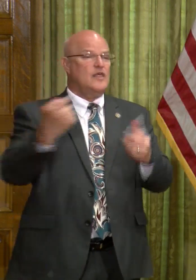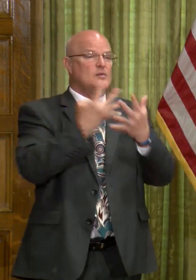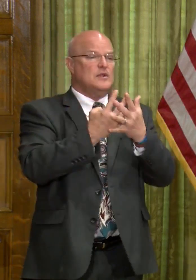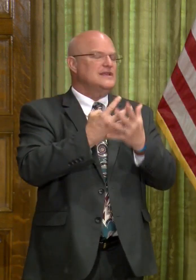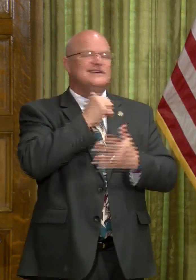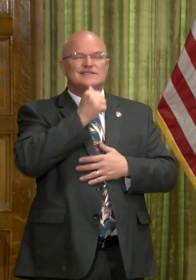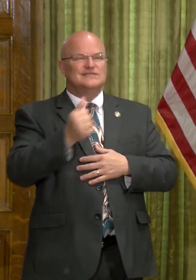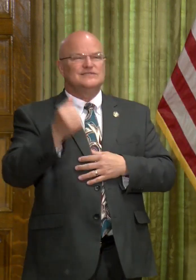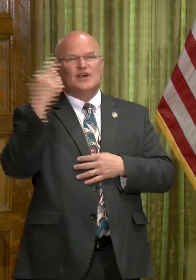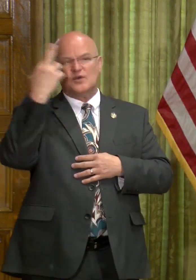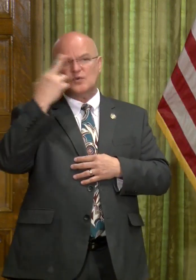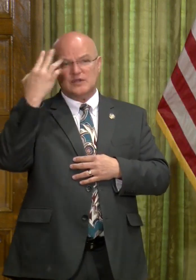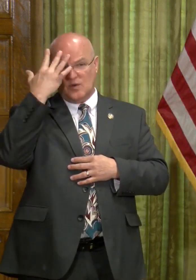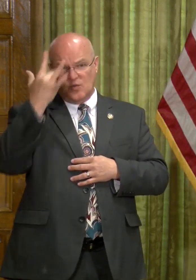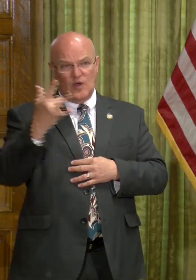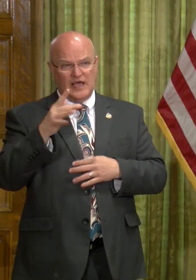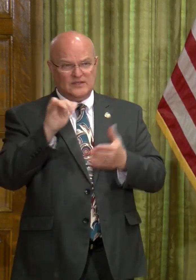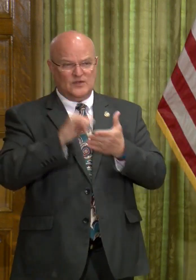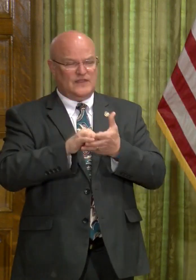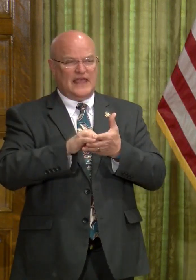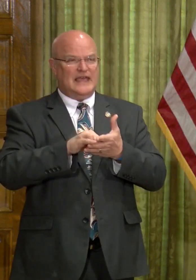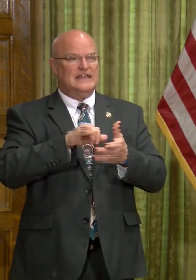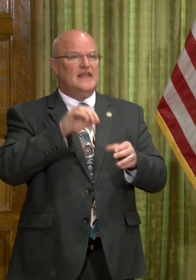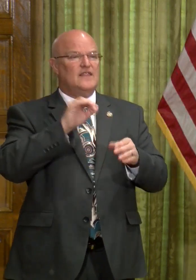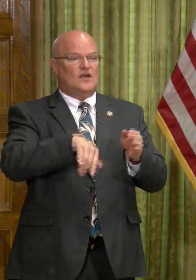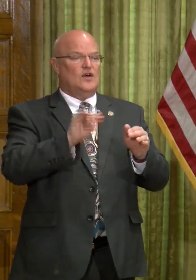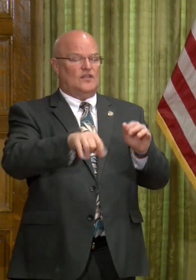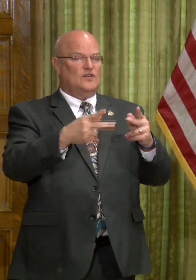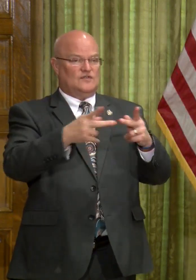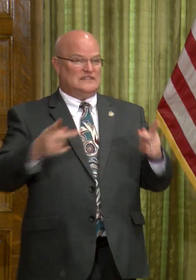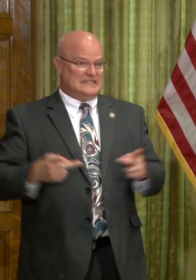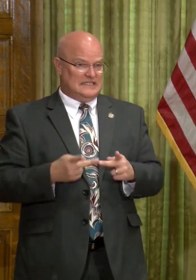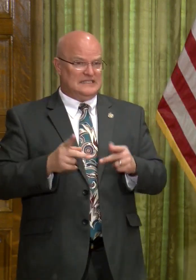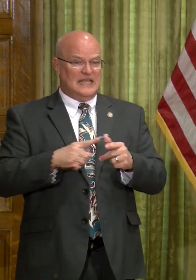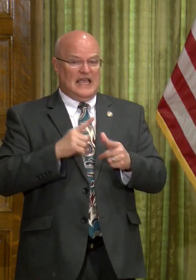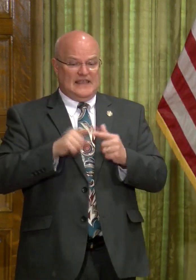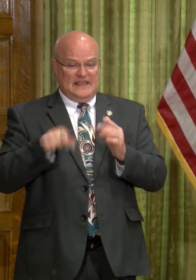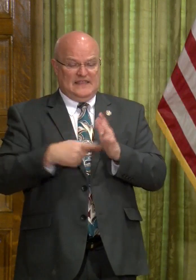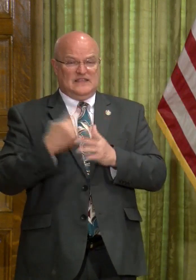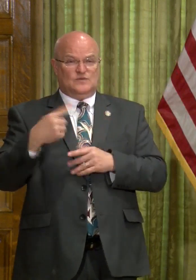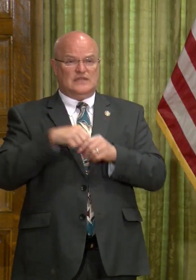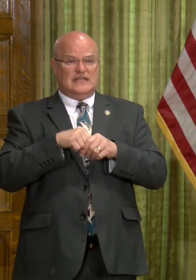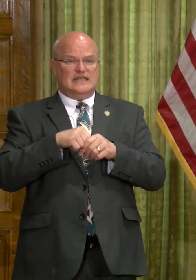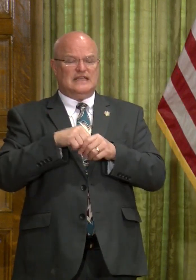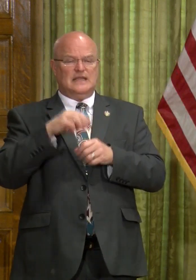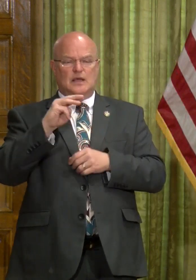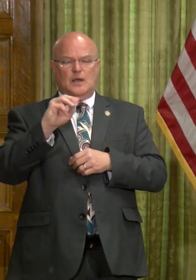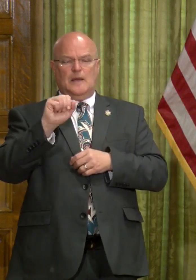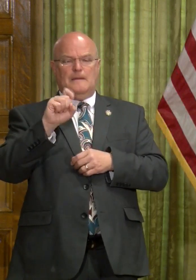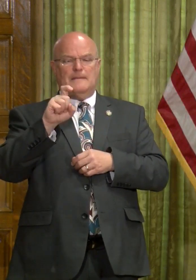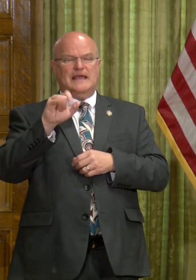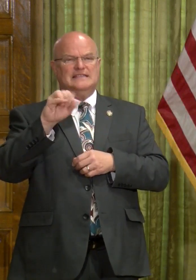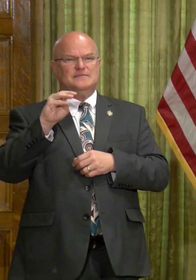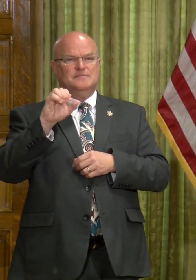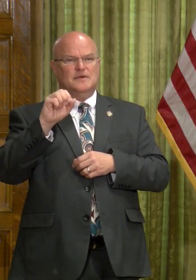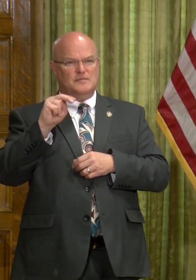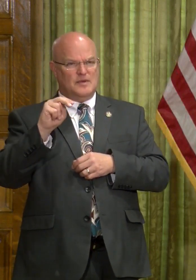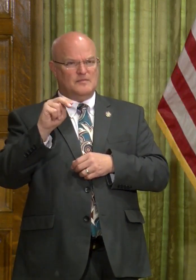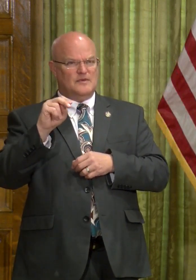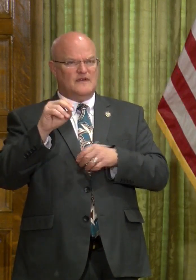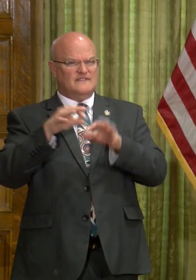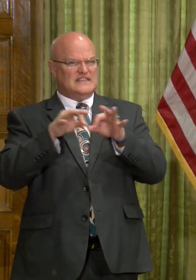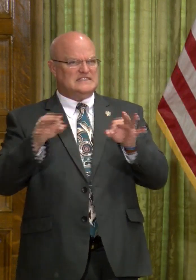uh, there's not any reason to do it in those facilities. And then this one is in a maximum security unit for a reason.